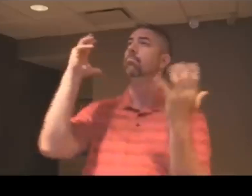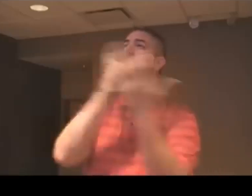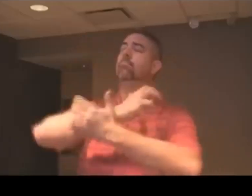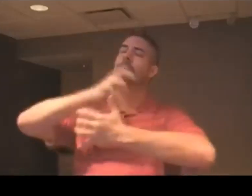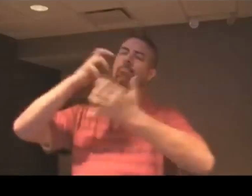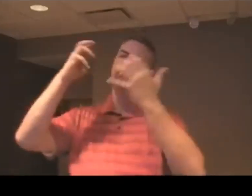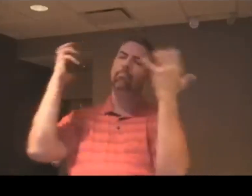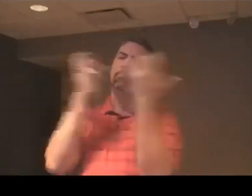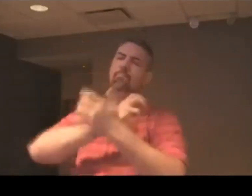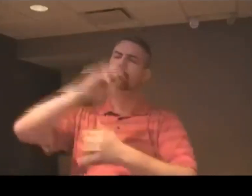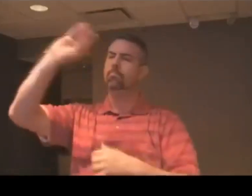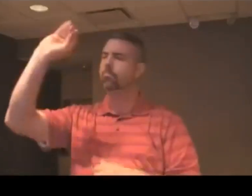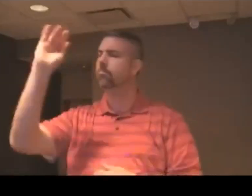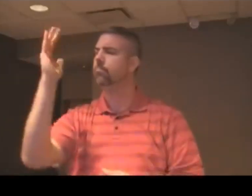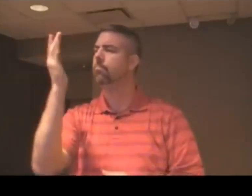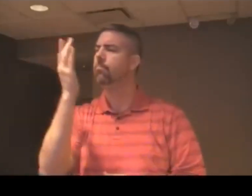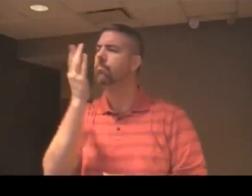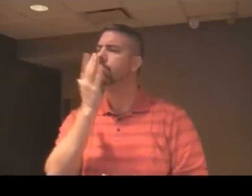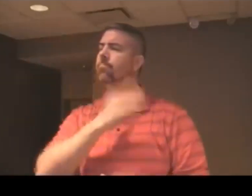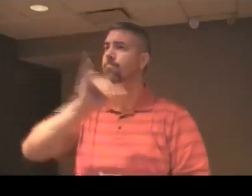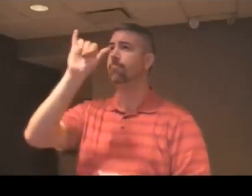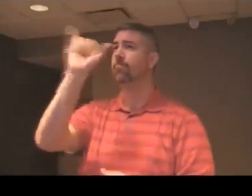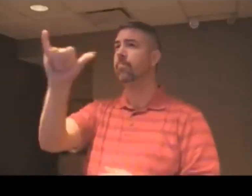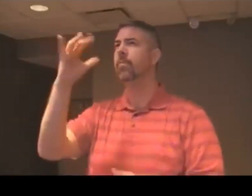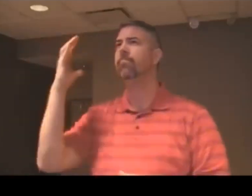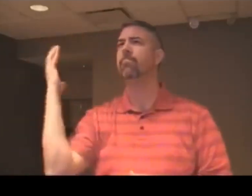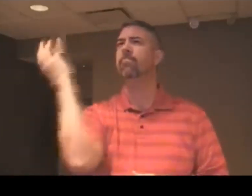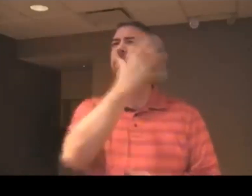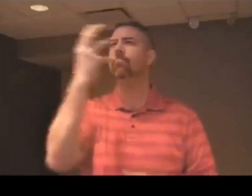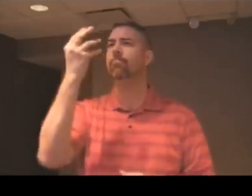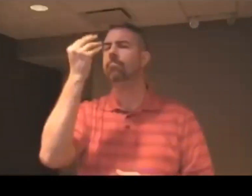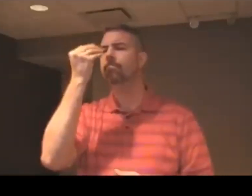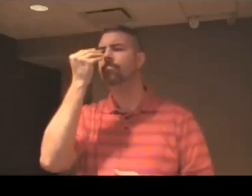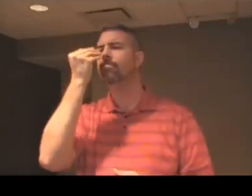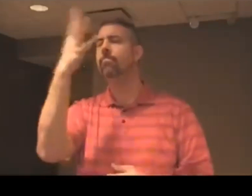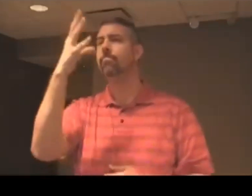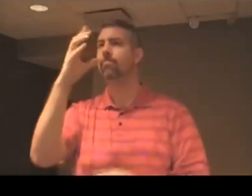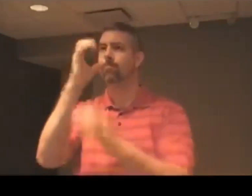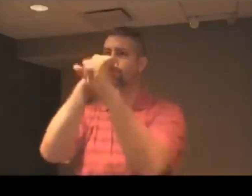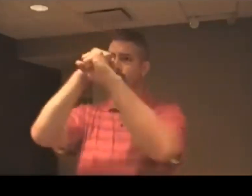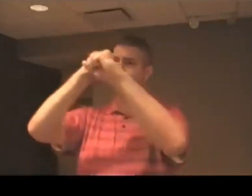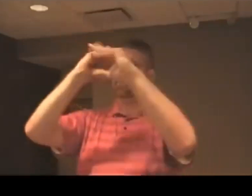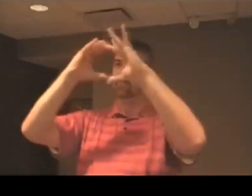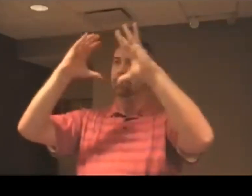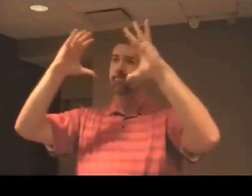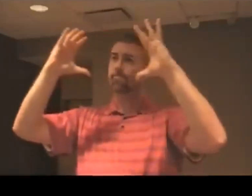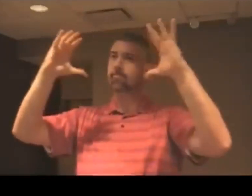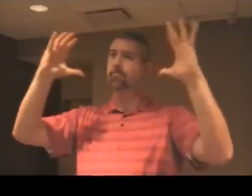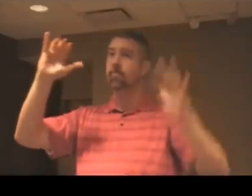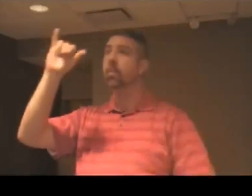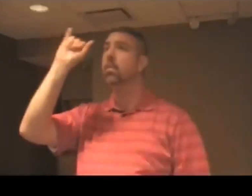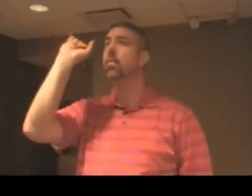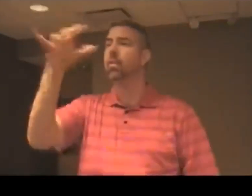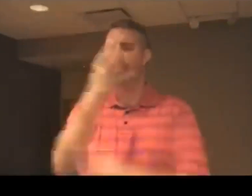Amazing grace, how sweet the sound that